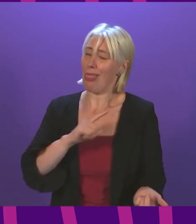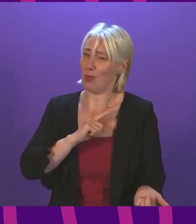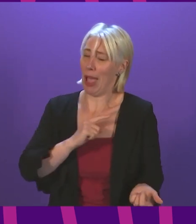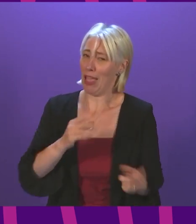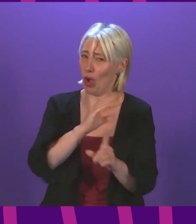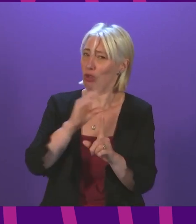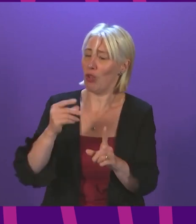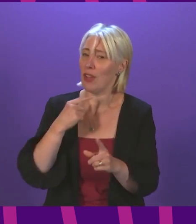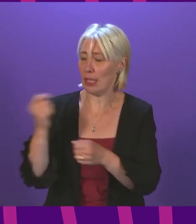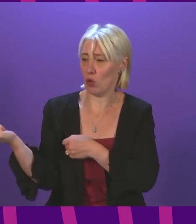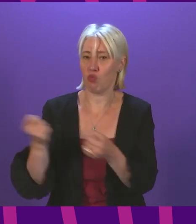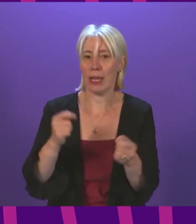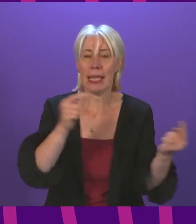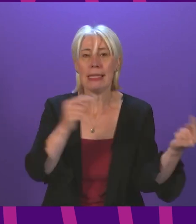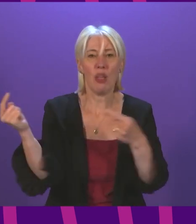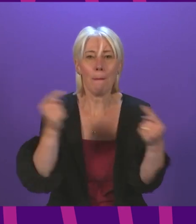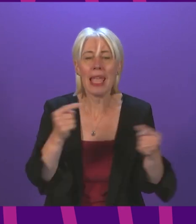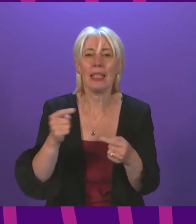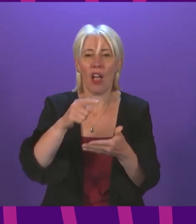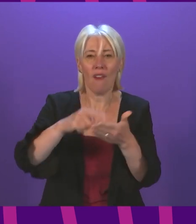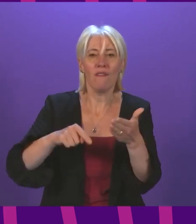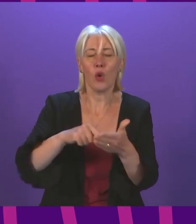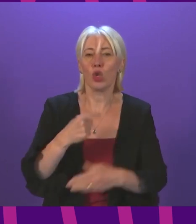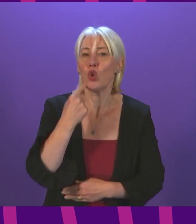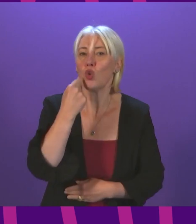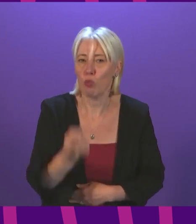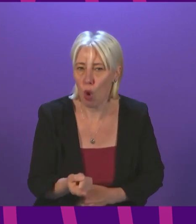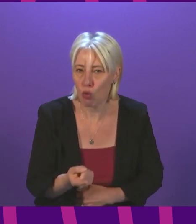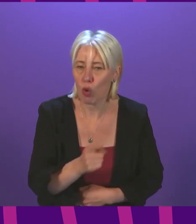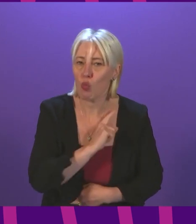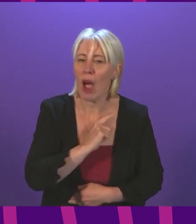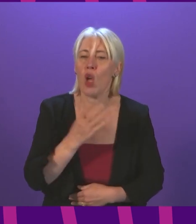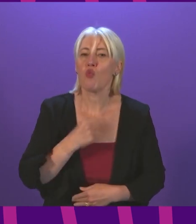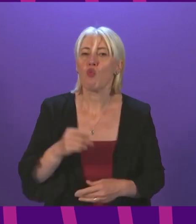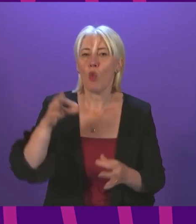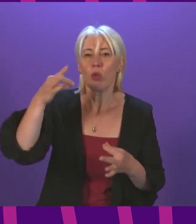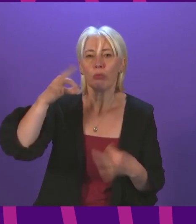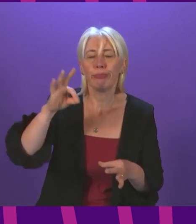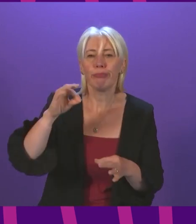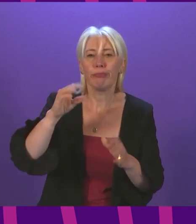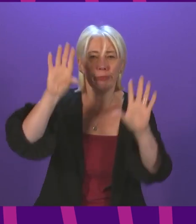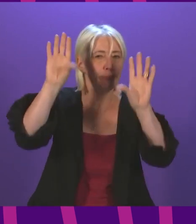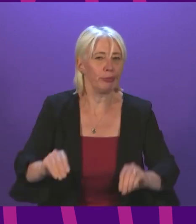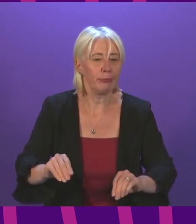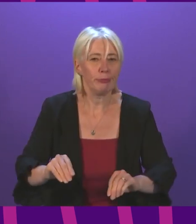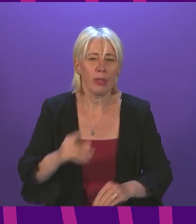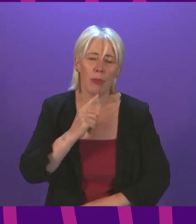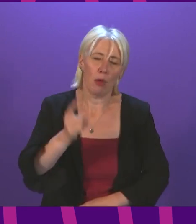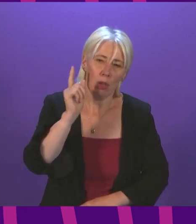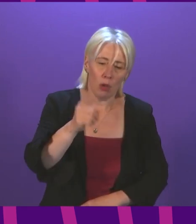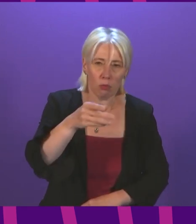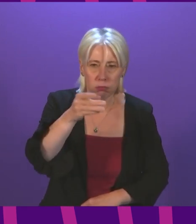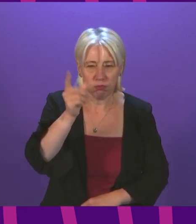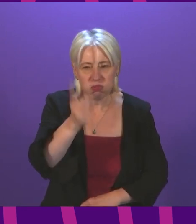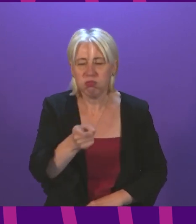forward a debate and vote on this tomorrow, calling for the scheme to be halted. Warning after warning for businesses